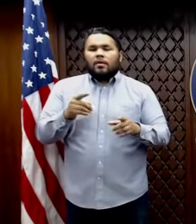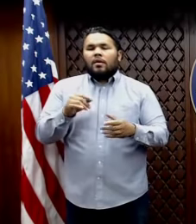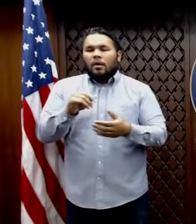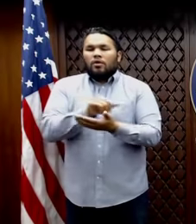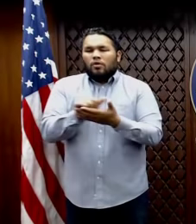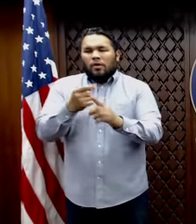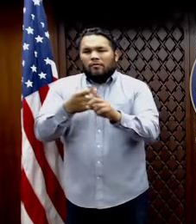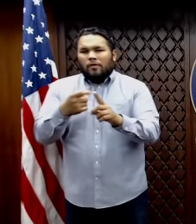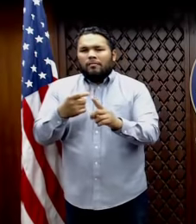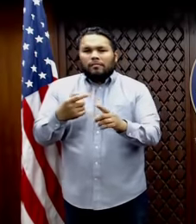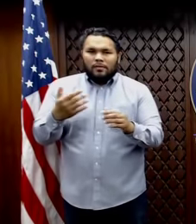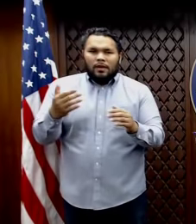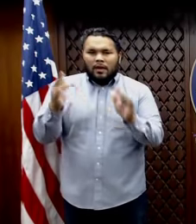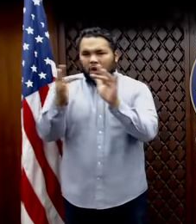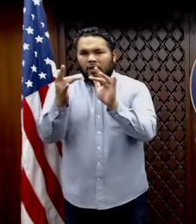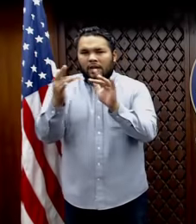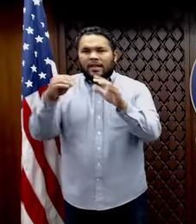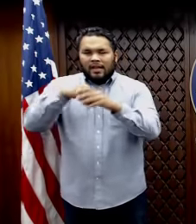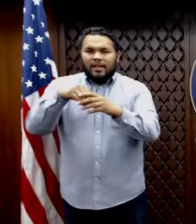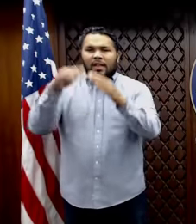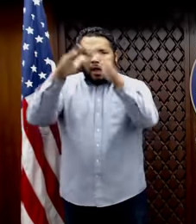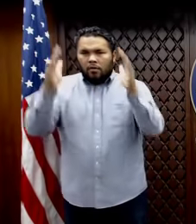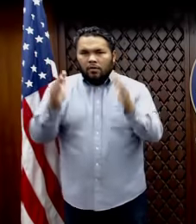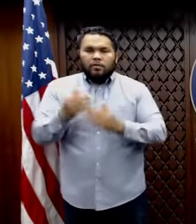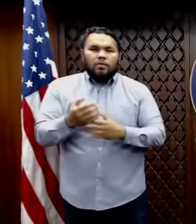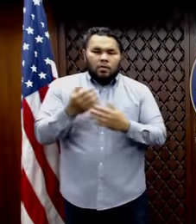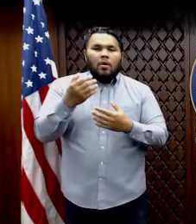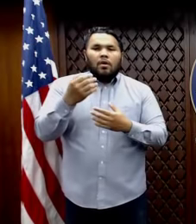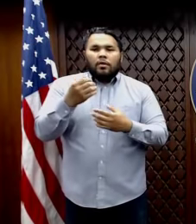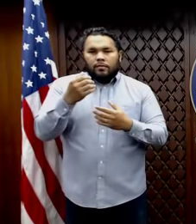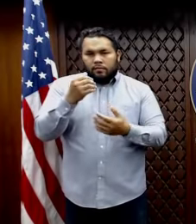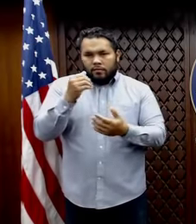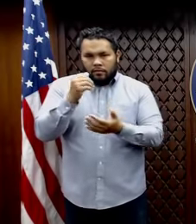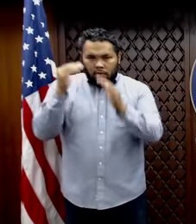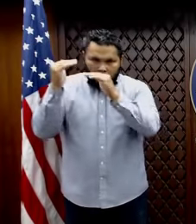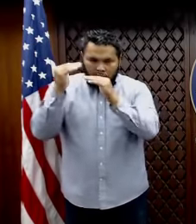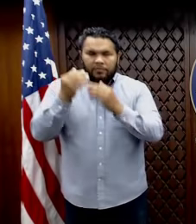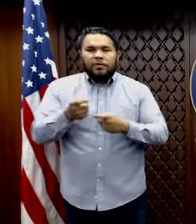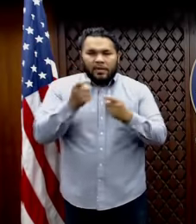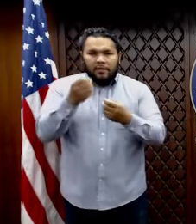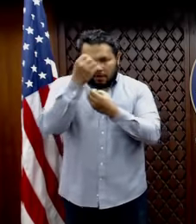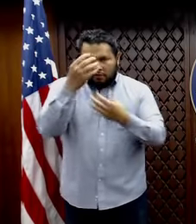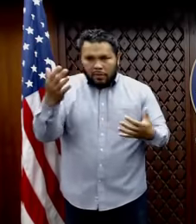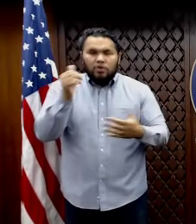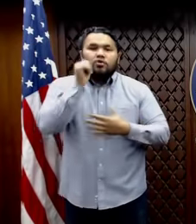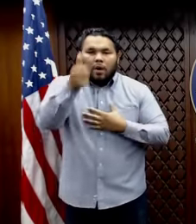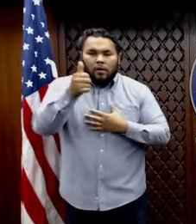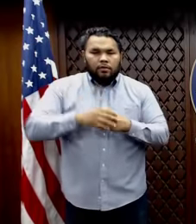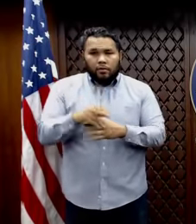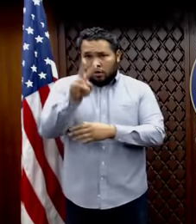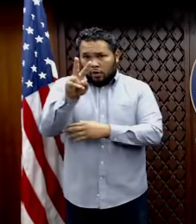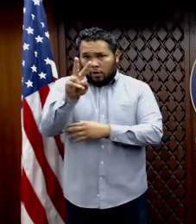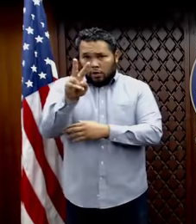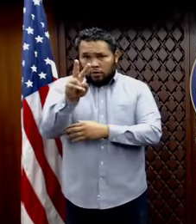And we're hoping to get that breakdown for you tomorrow. There are two quarantine sites. There are